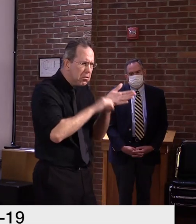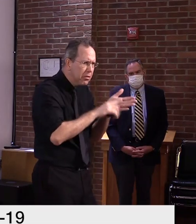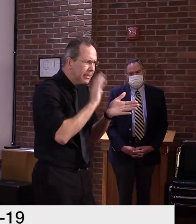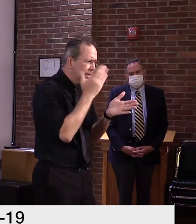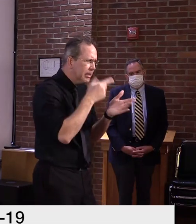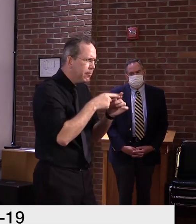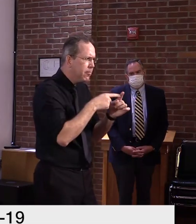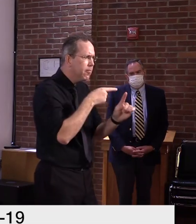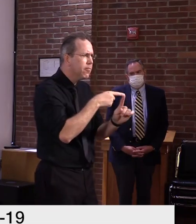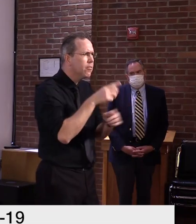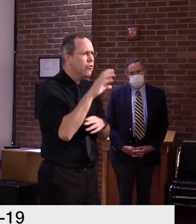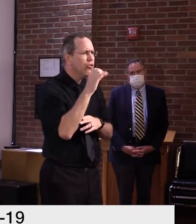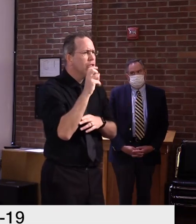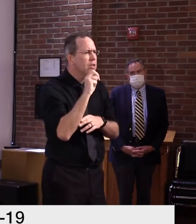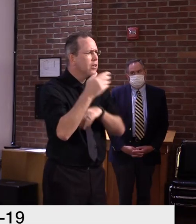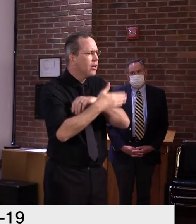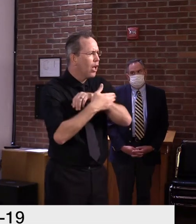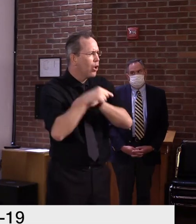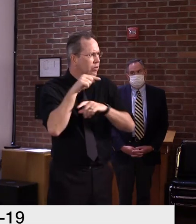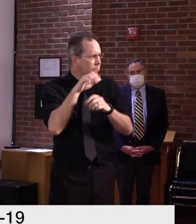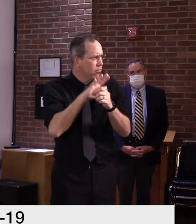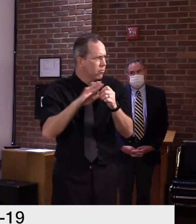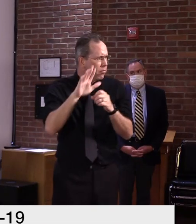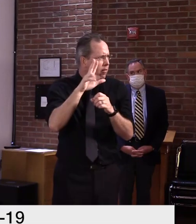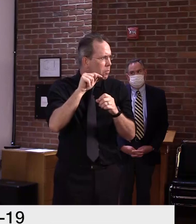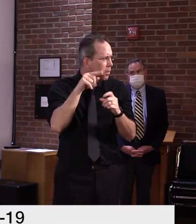sense of how widespread the virus may have been?